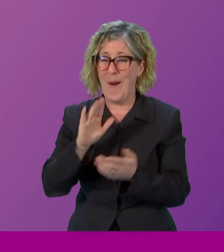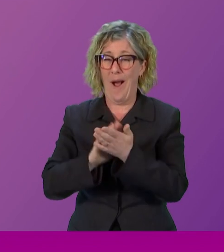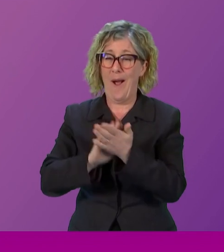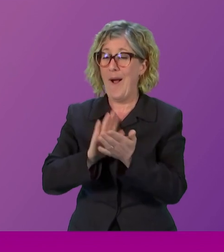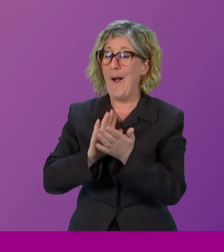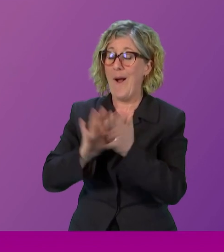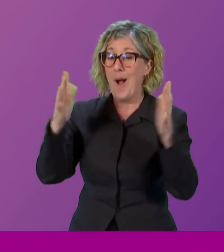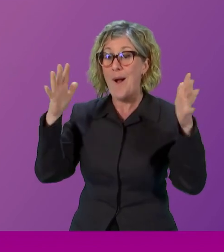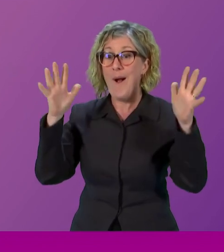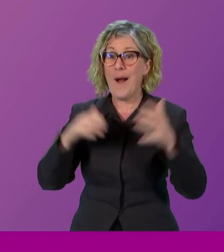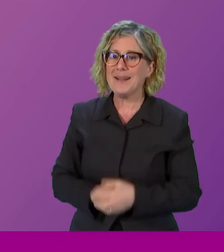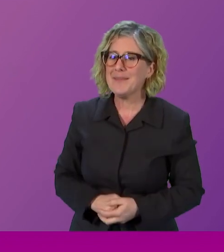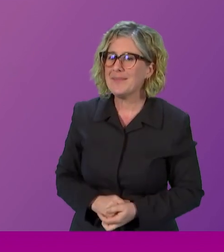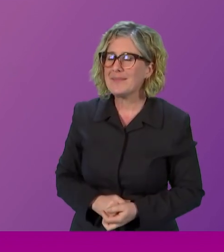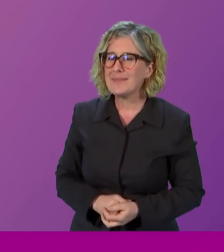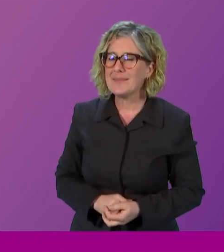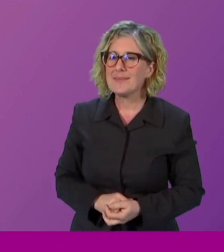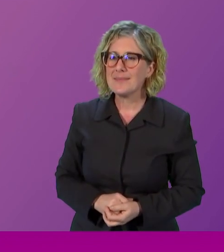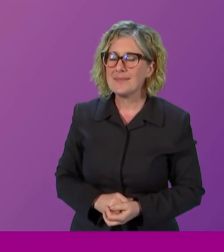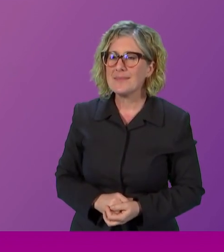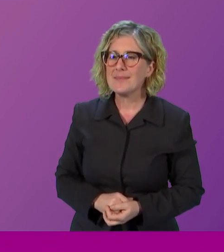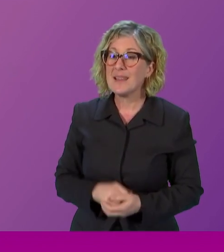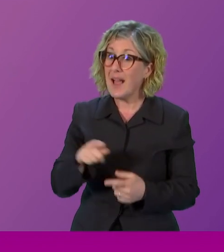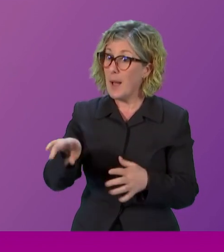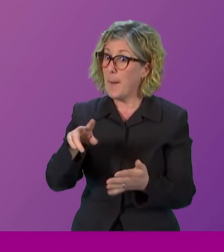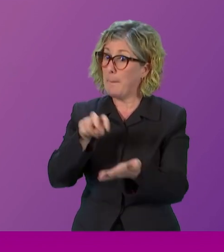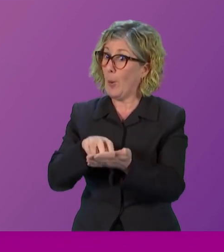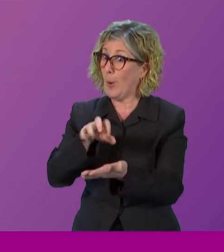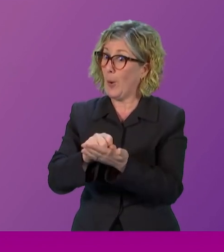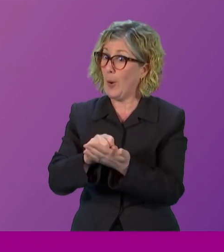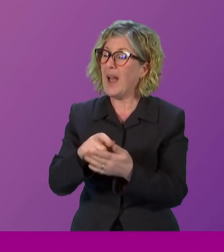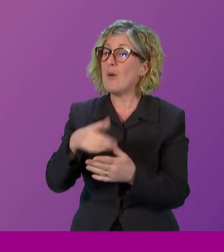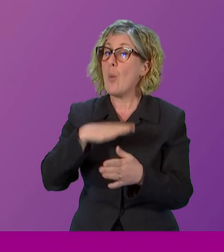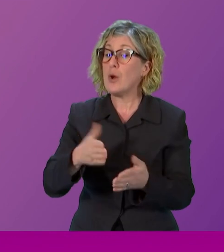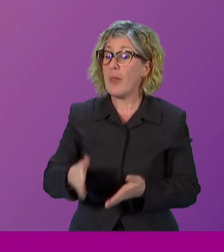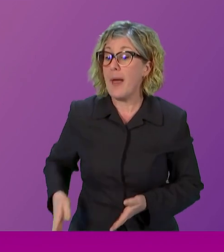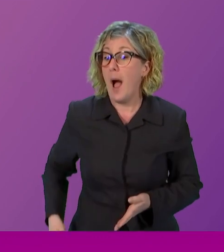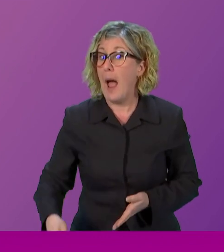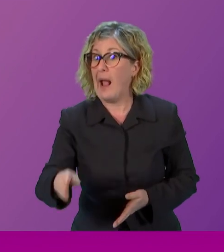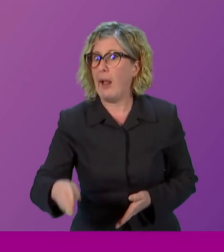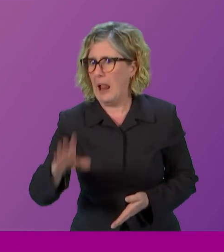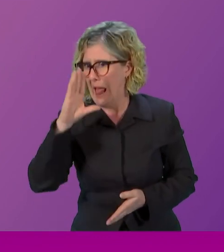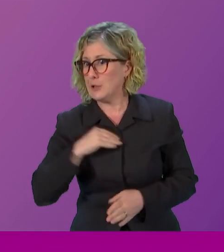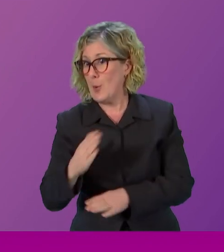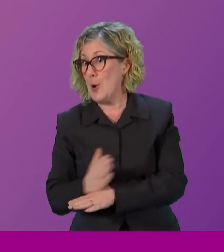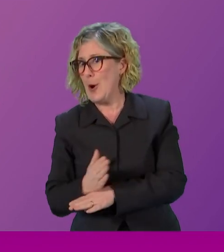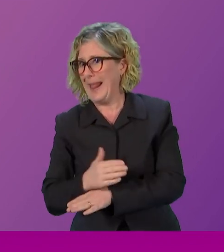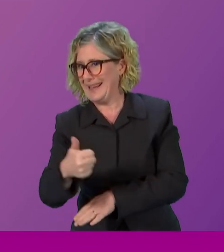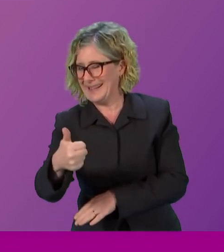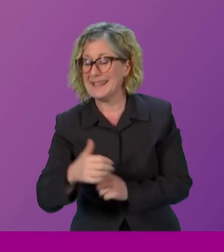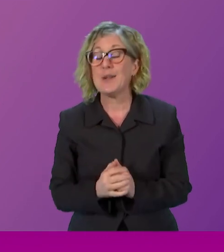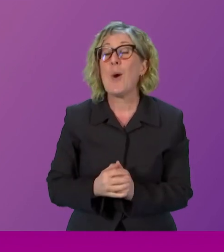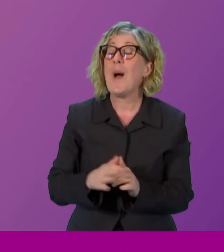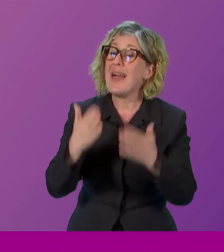So you book your seat early, and if you want an aisle seat, you're really letting us know early as well. Well, thank you for your attendance. It's been